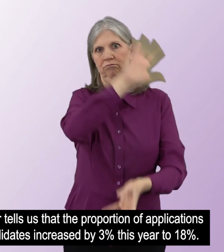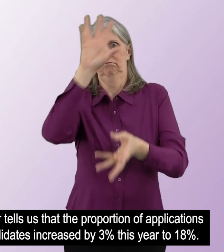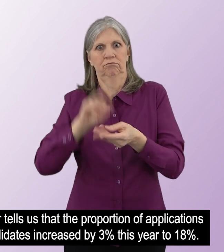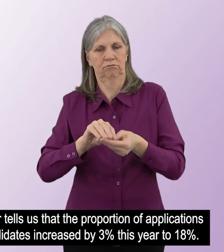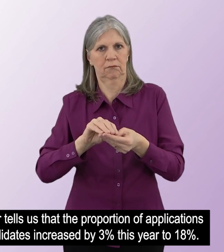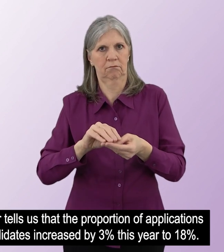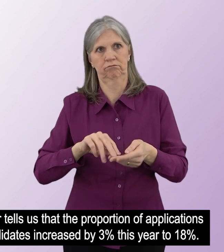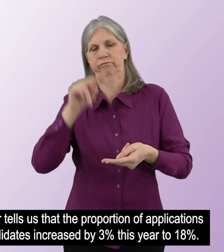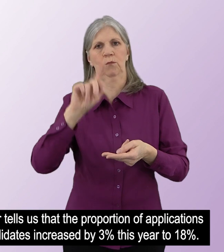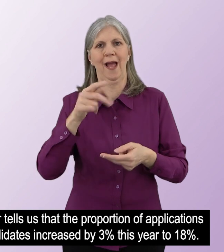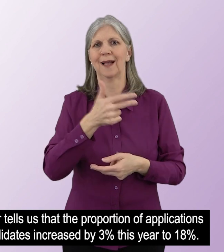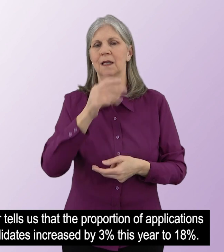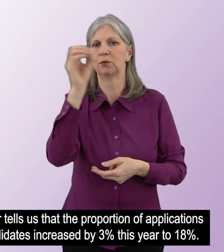this year to 18%.